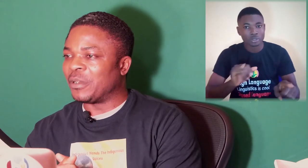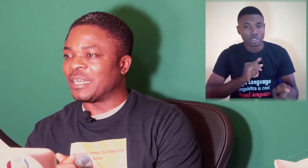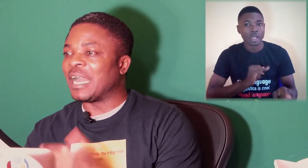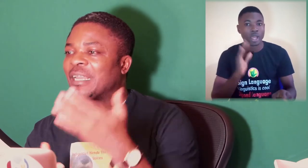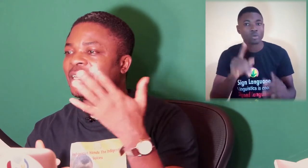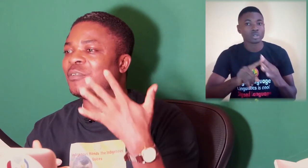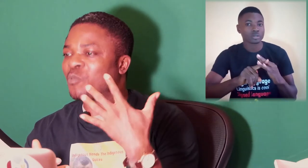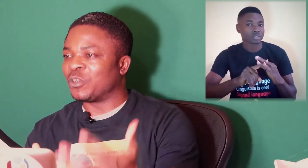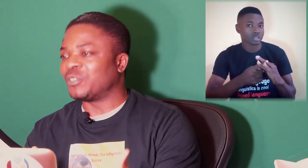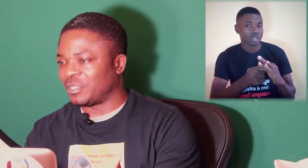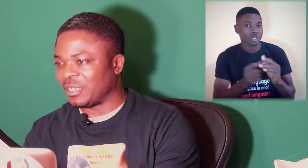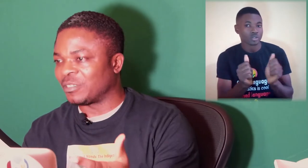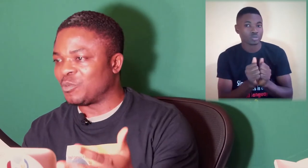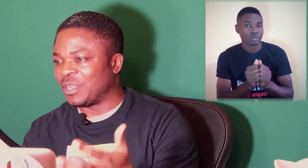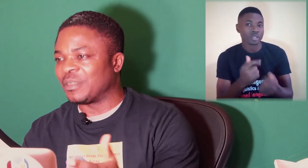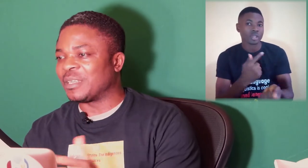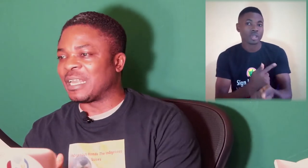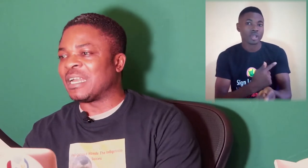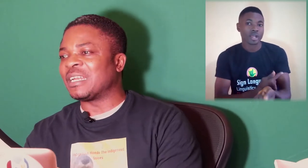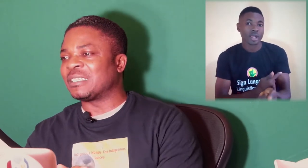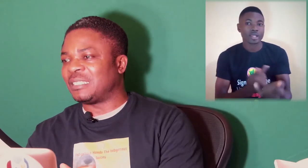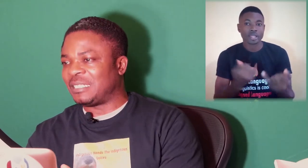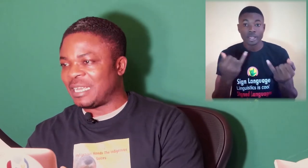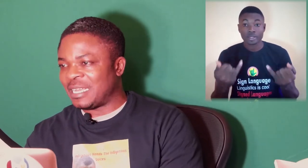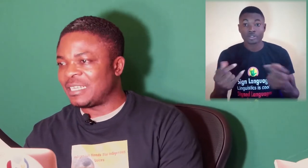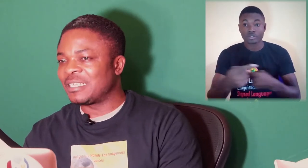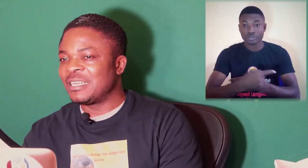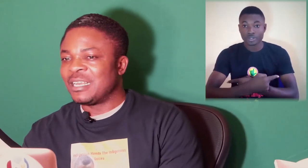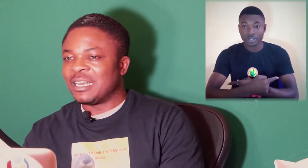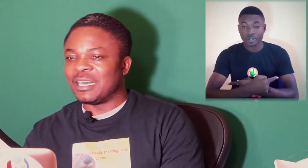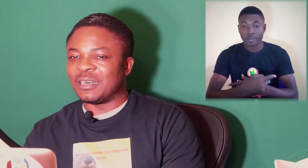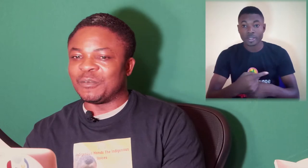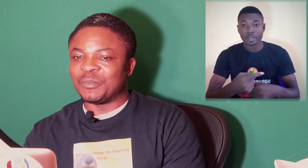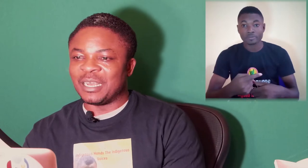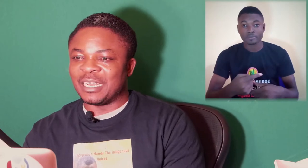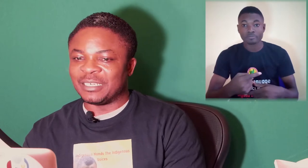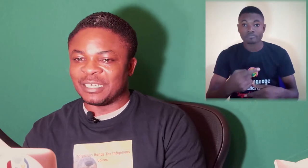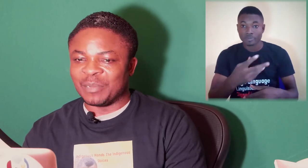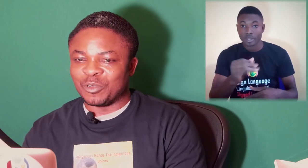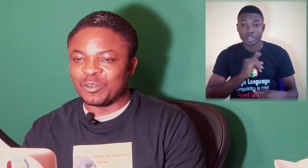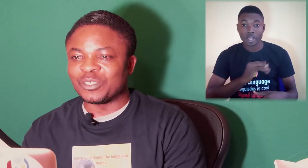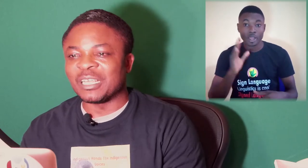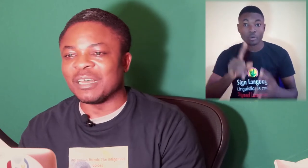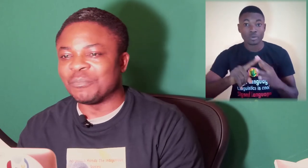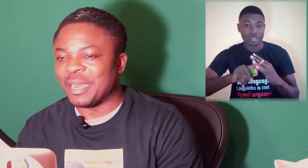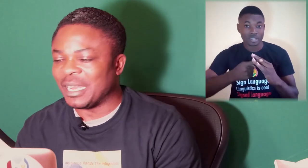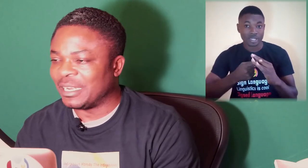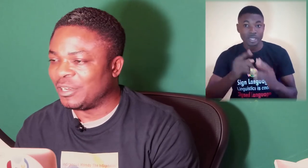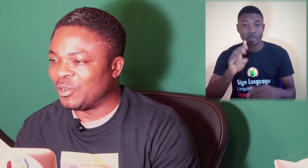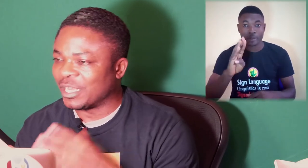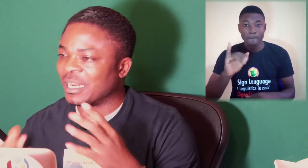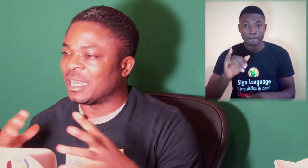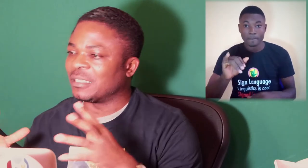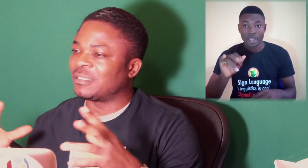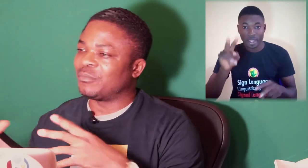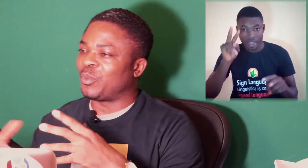I want to start with Ghana today. And I'm going to start by looking at the